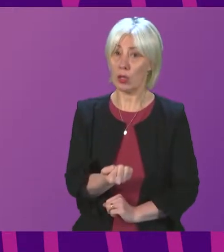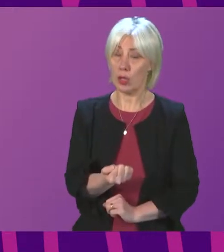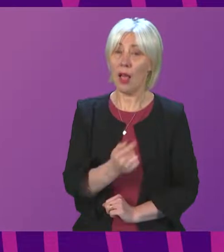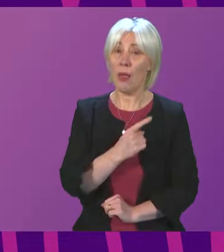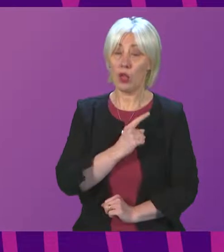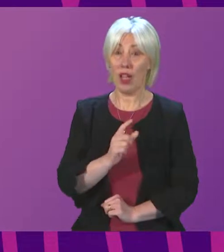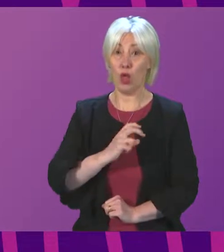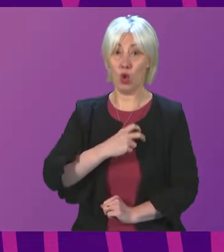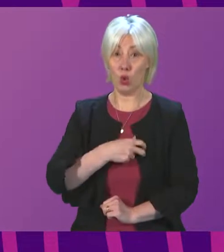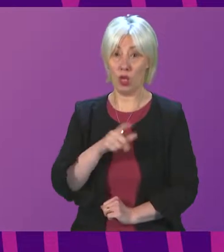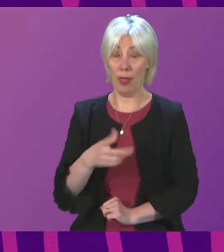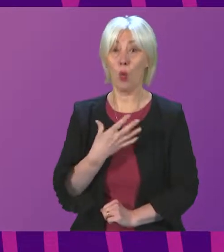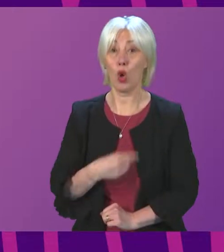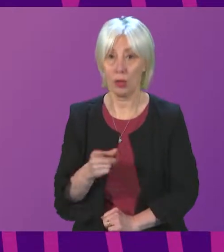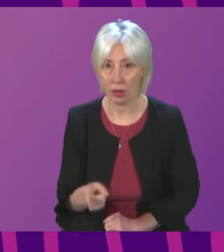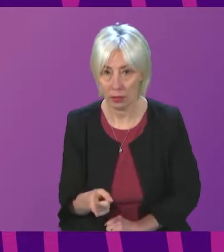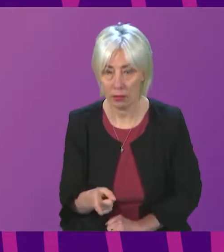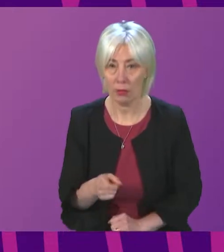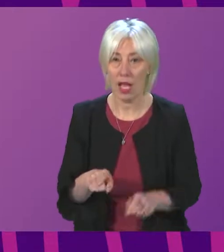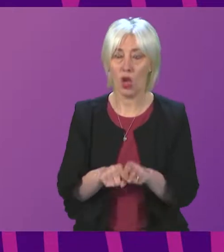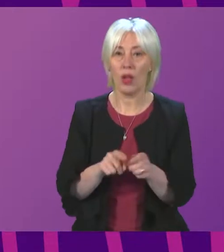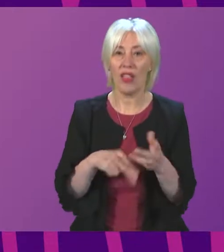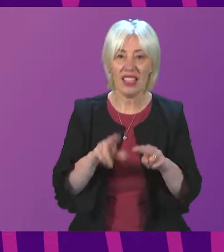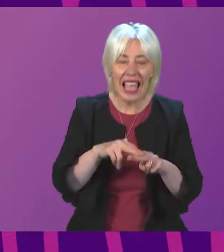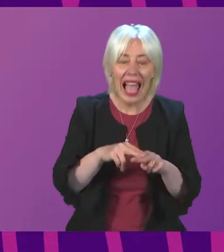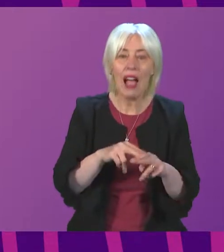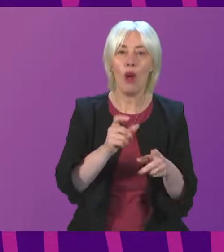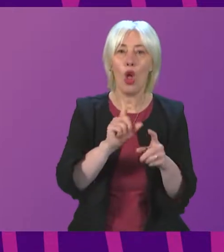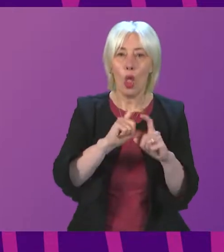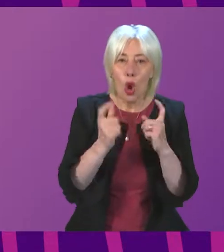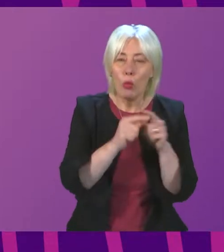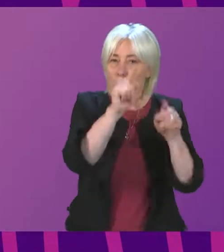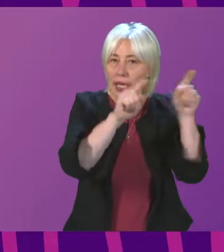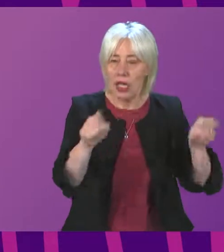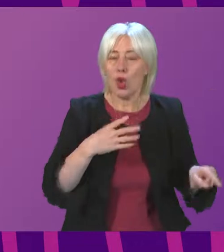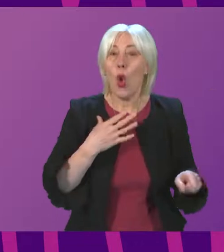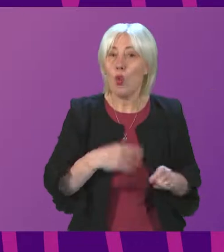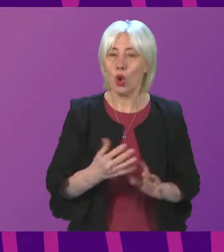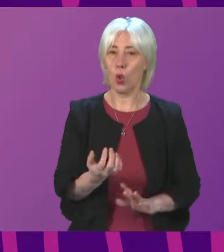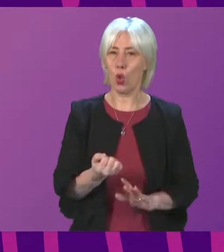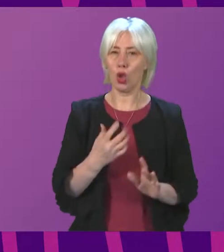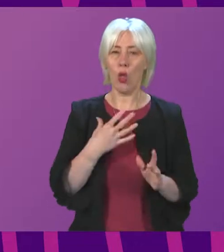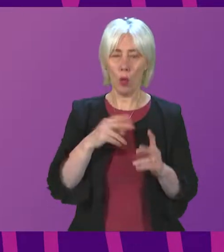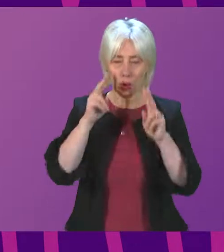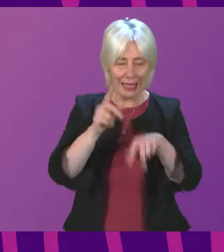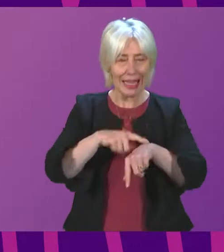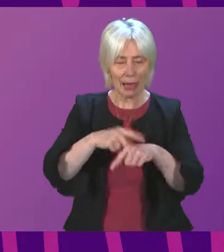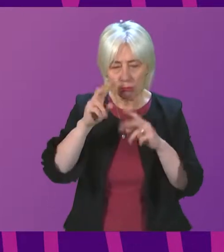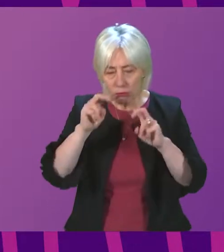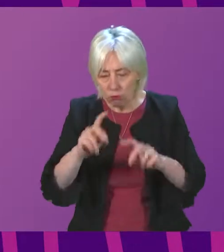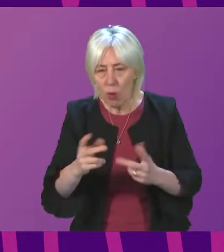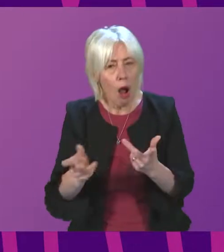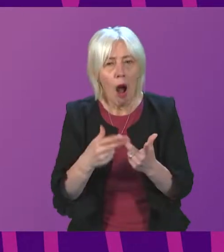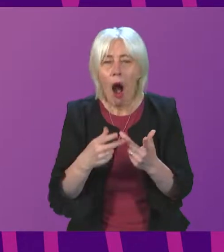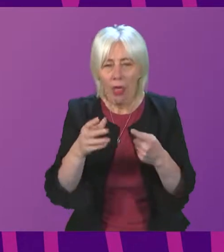Prospect were asking for, and indeed the staff and the communities were asking for, because they wanted time to look at the alternative solutions, because